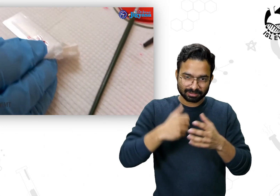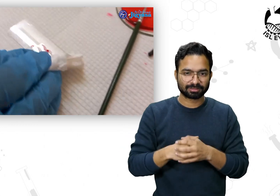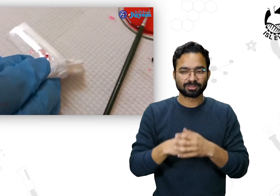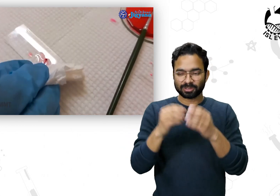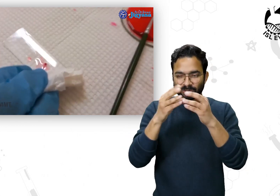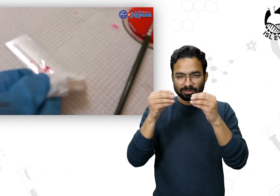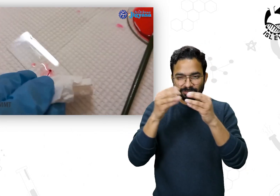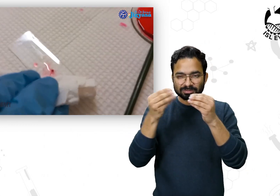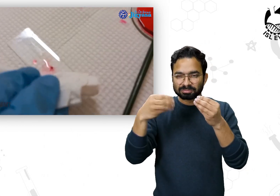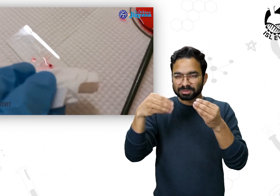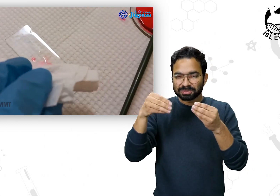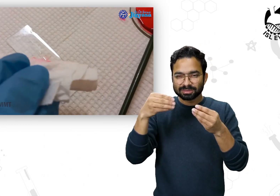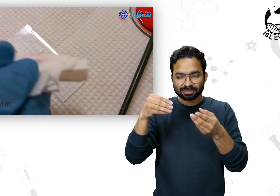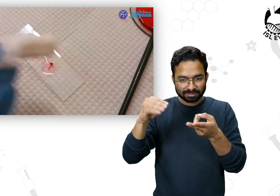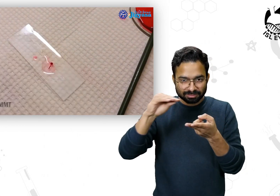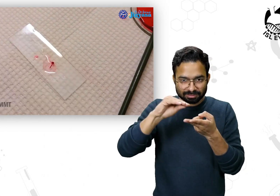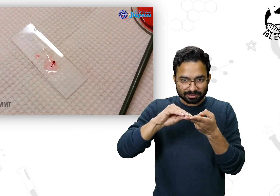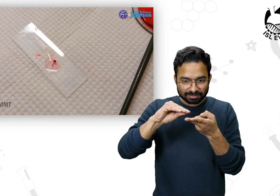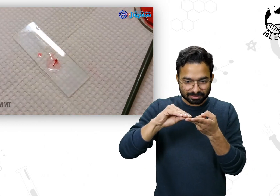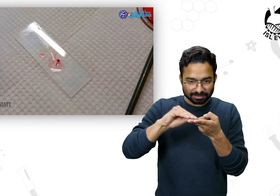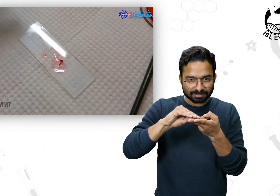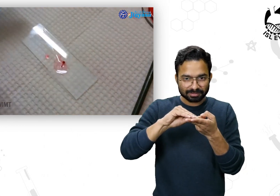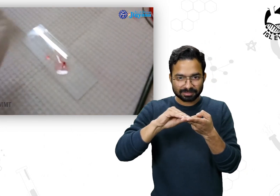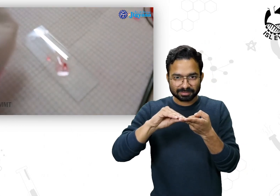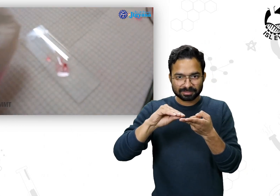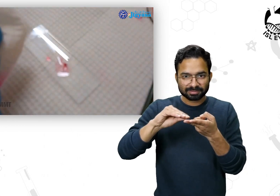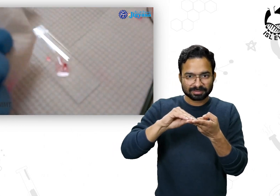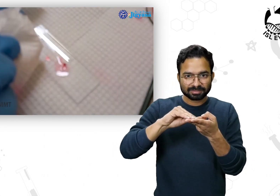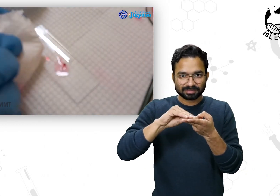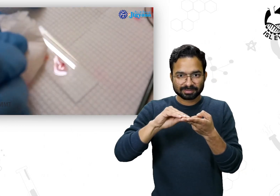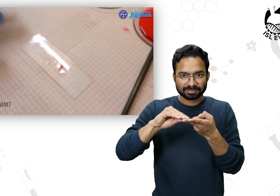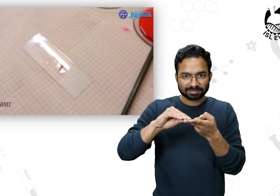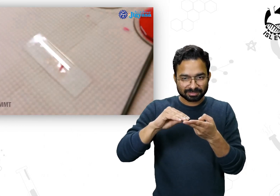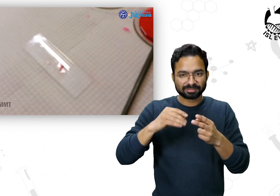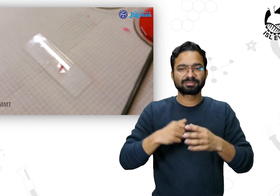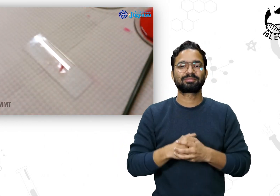slide, we can use the filter paper to get rid of that.